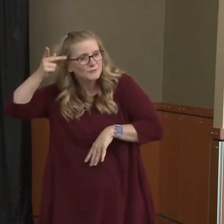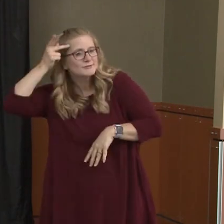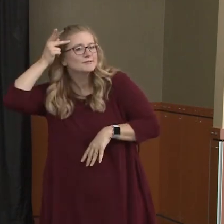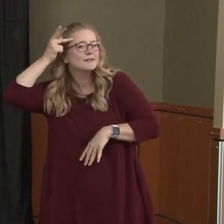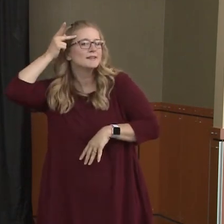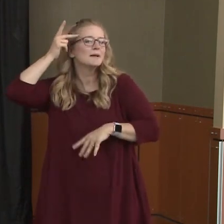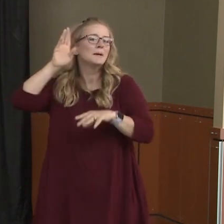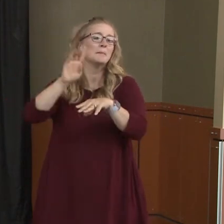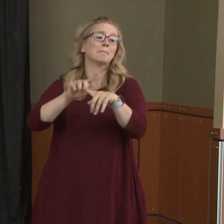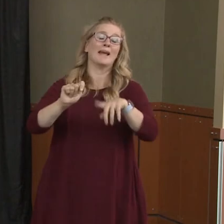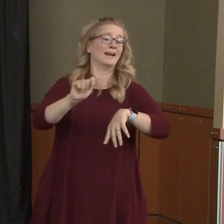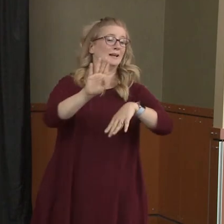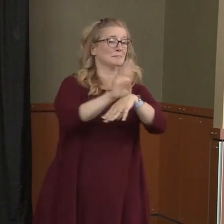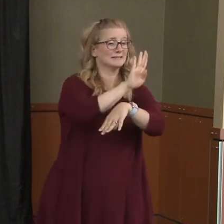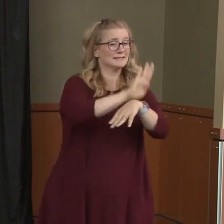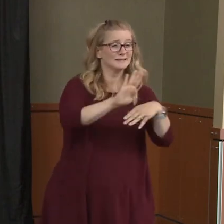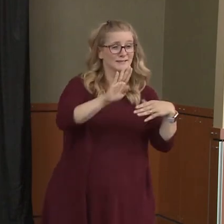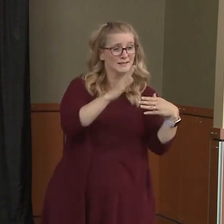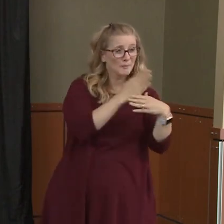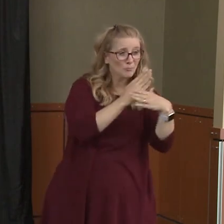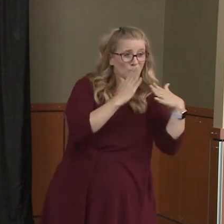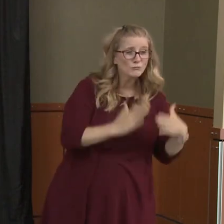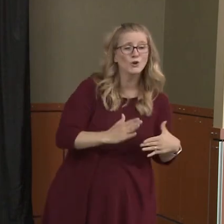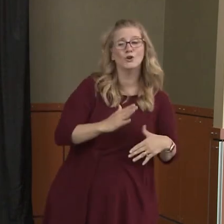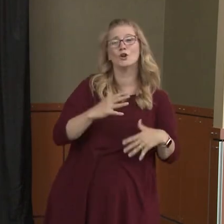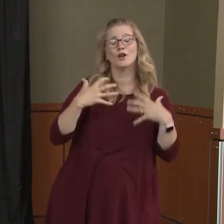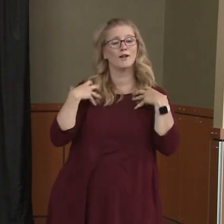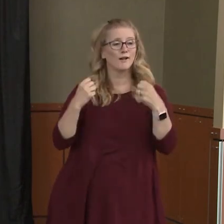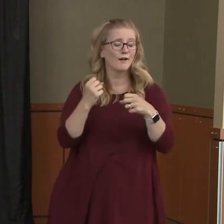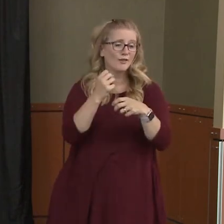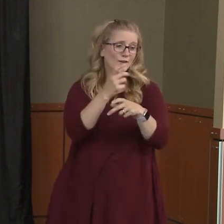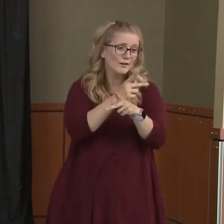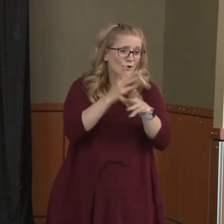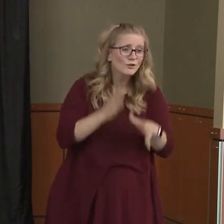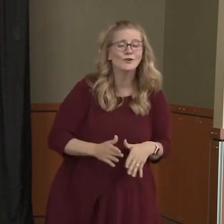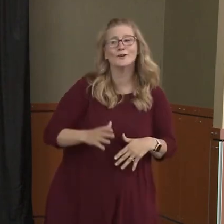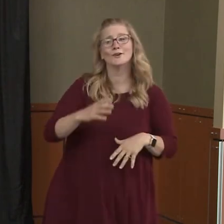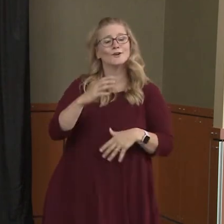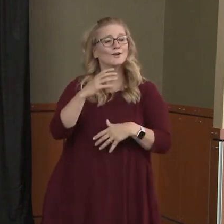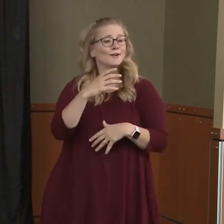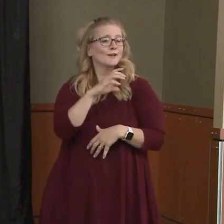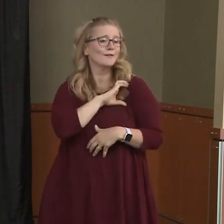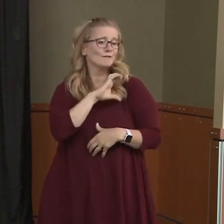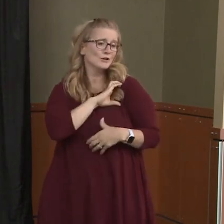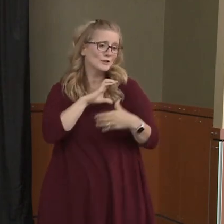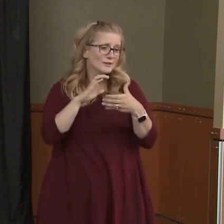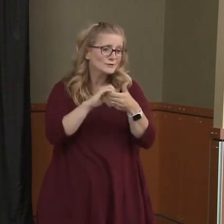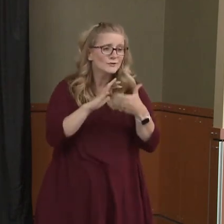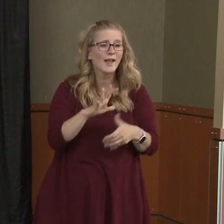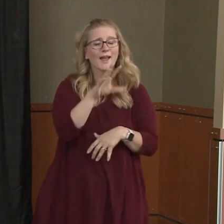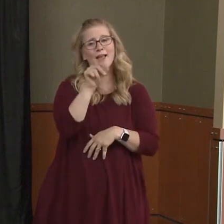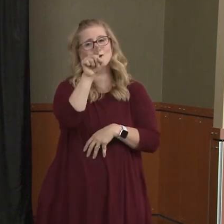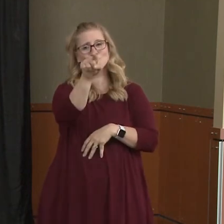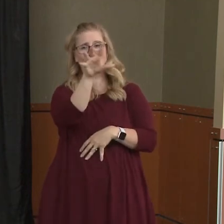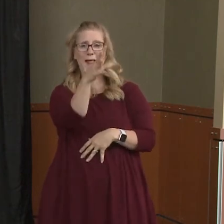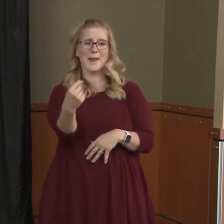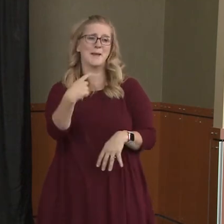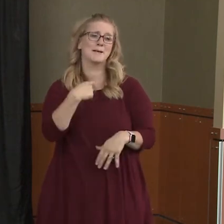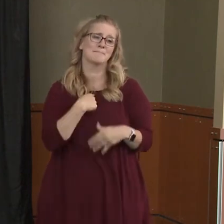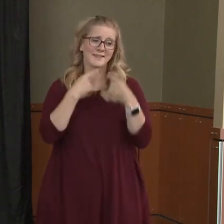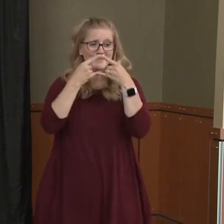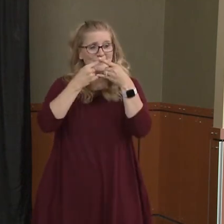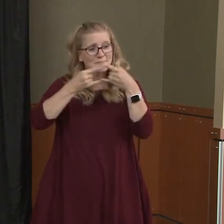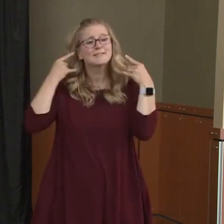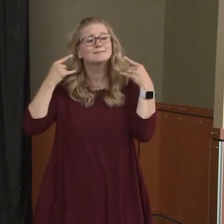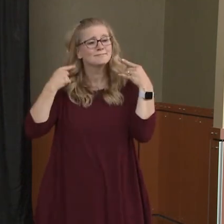partners, healthcare partners, law enforcement and others. But it's going to take you and me and it's going to take us putting on this mask so we can get back to enjoying those things that